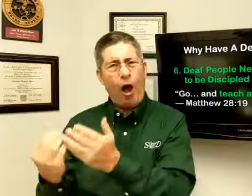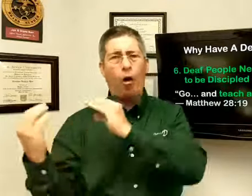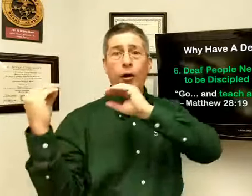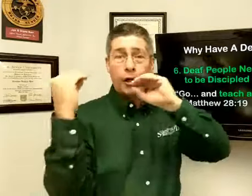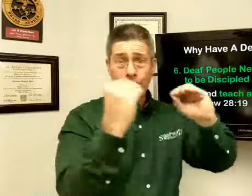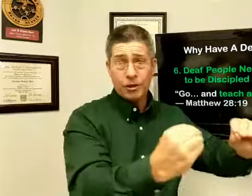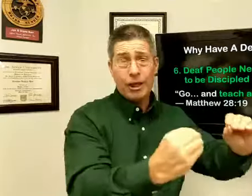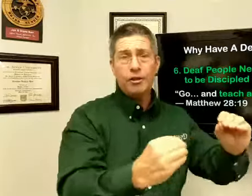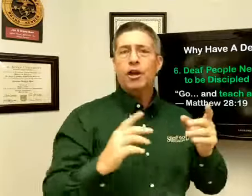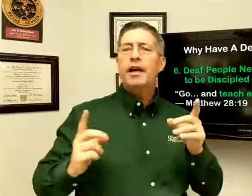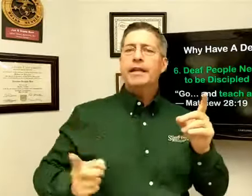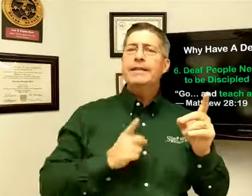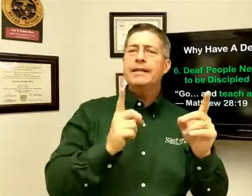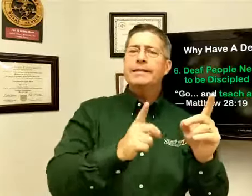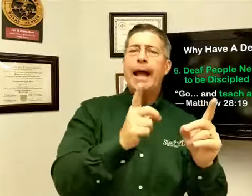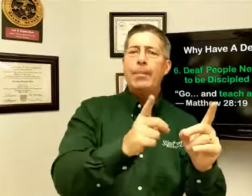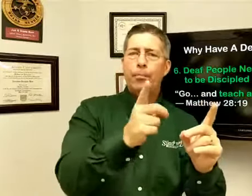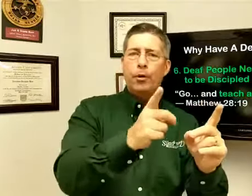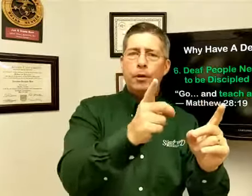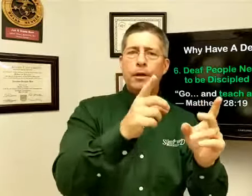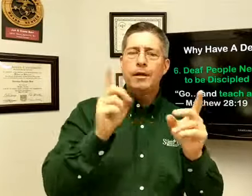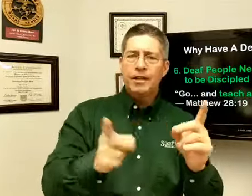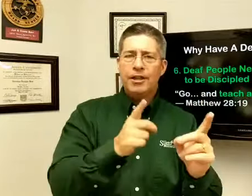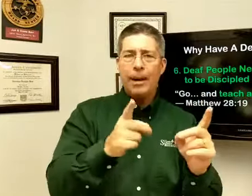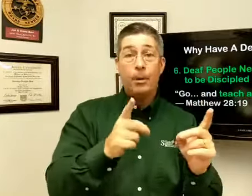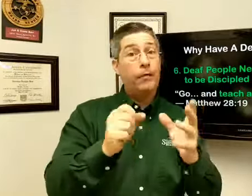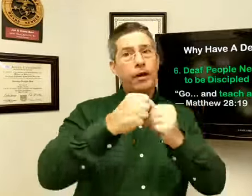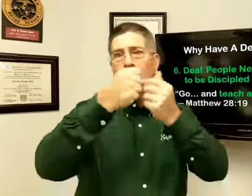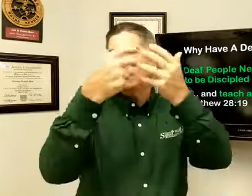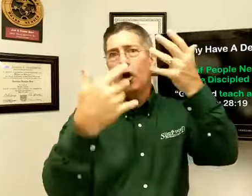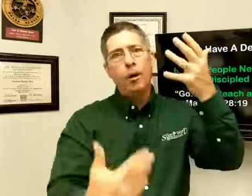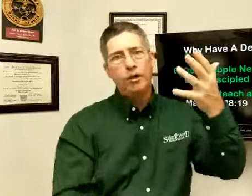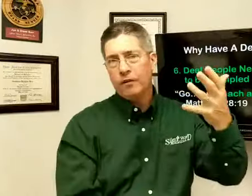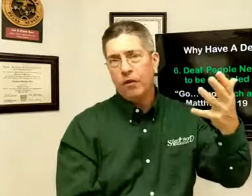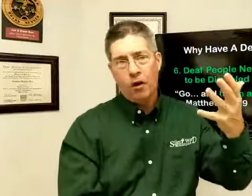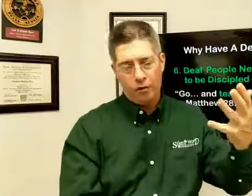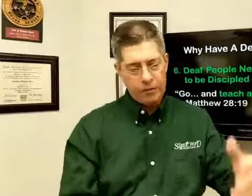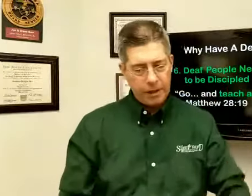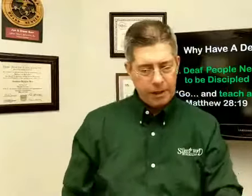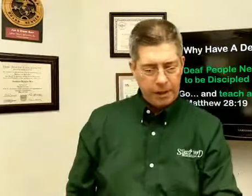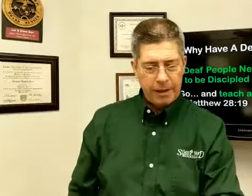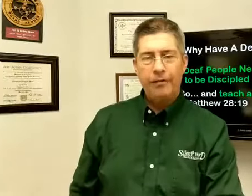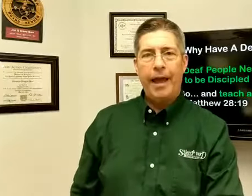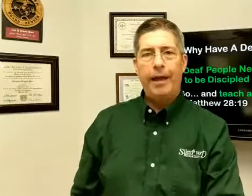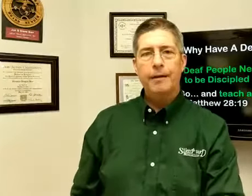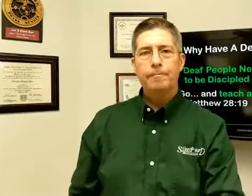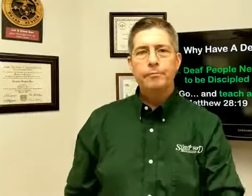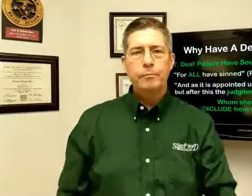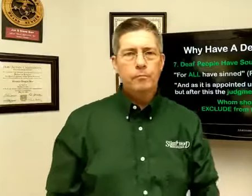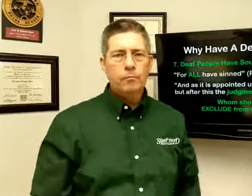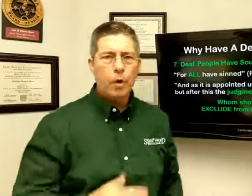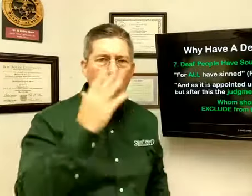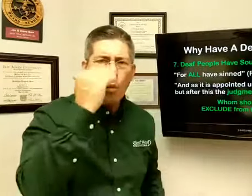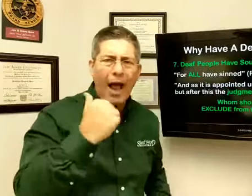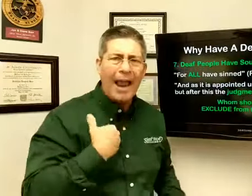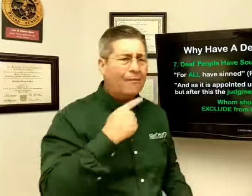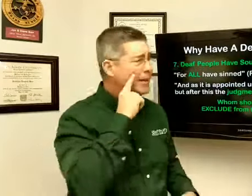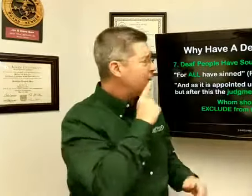to teach. Disciple, disciple, and there's so much involved in that. Why have a deaf